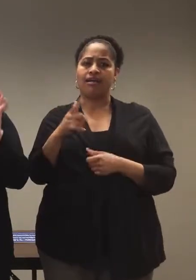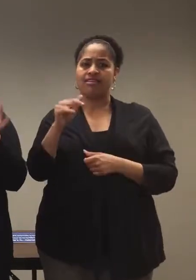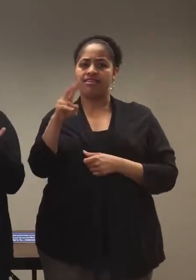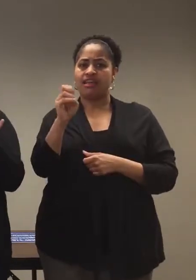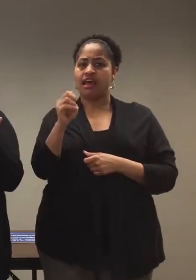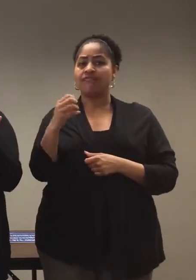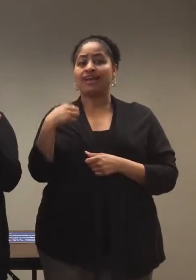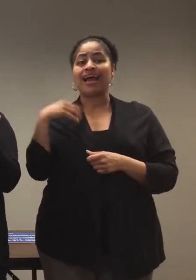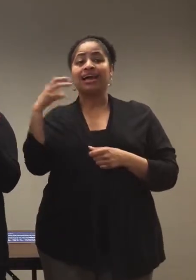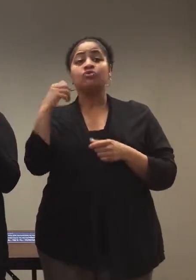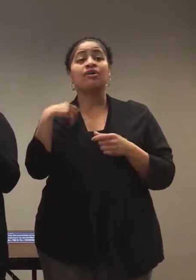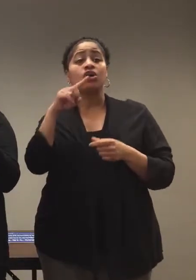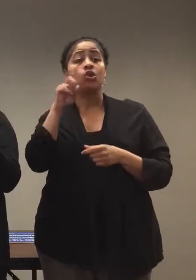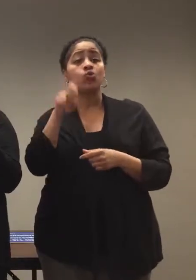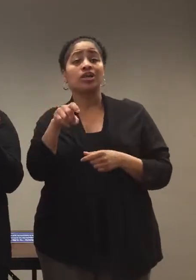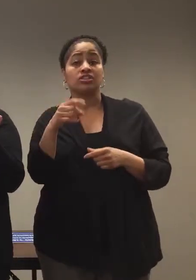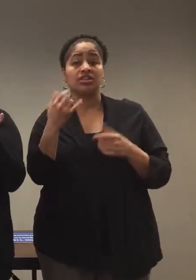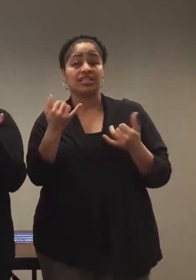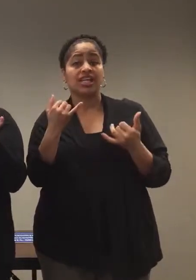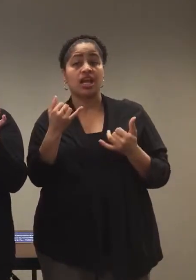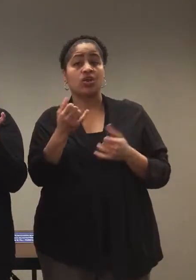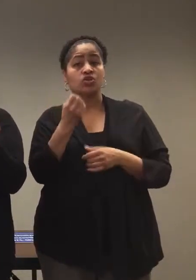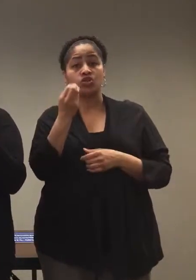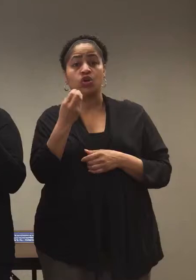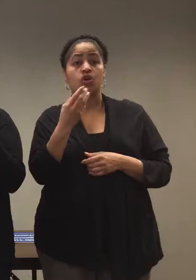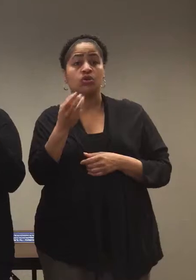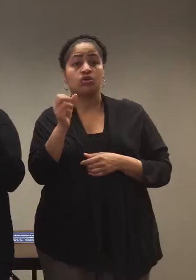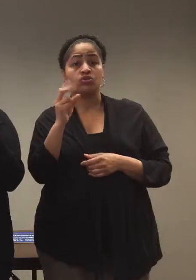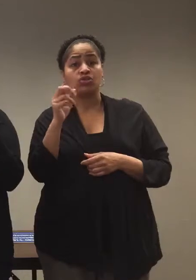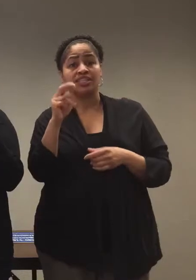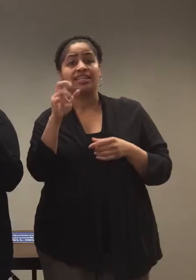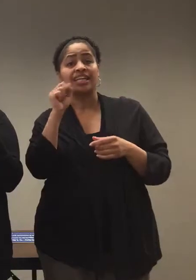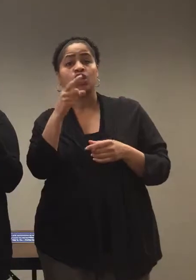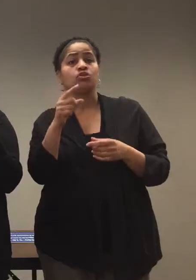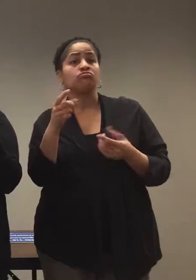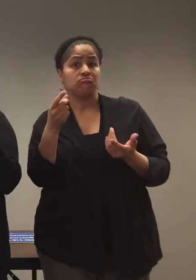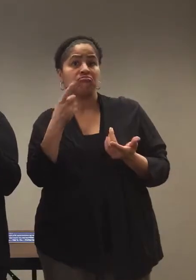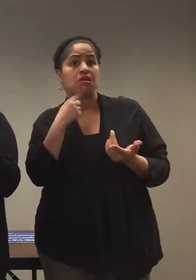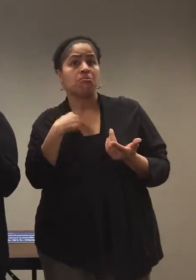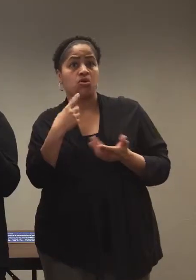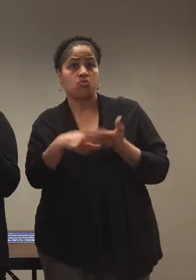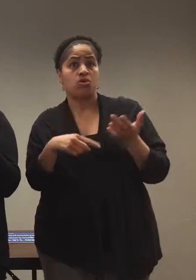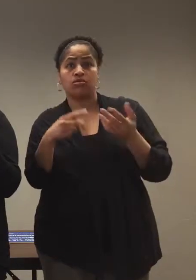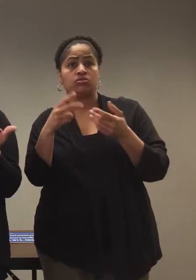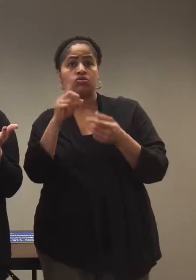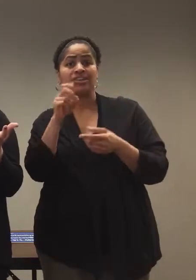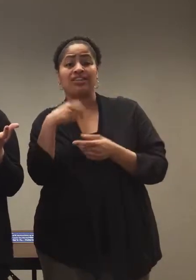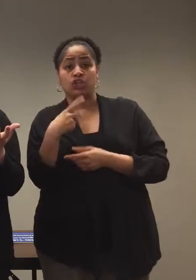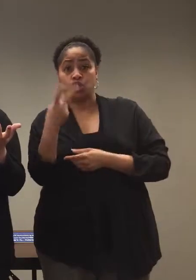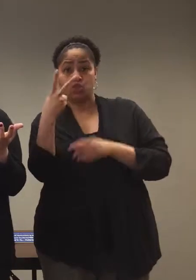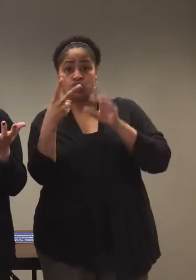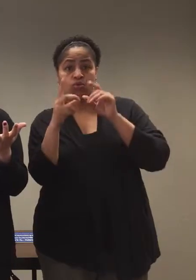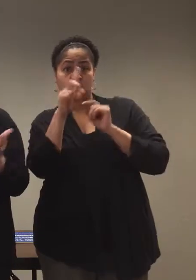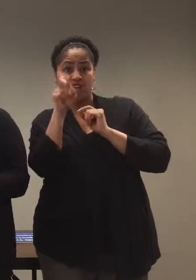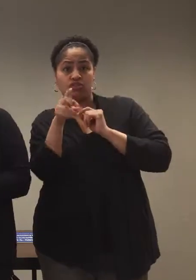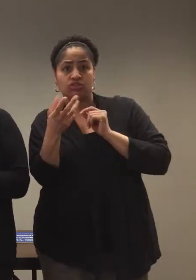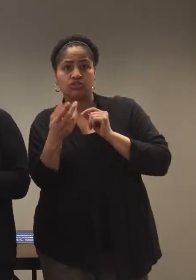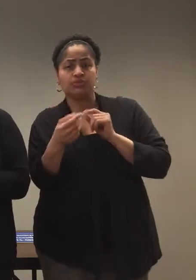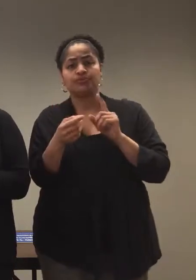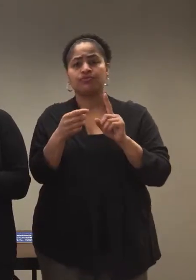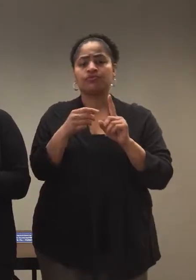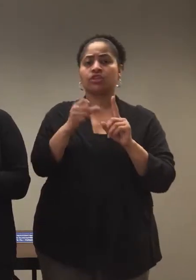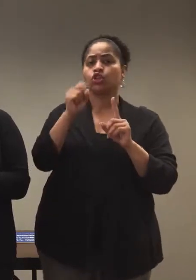I guess there is a question that has come in. So Susan, can you tell me the question? There's two questions. Great.